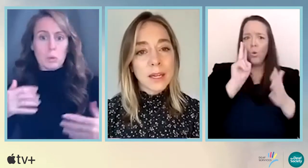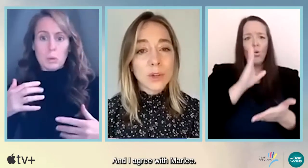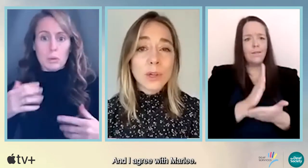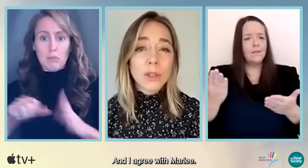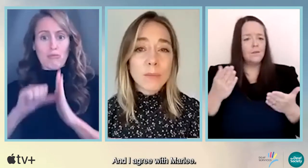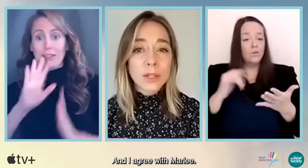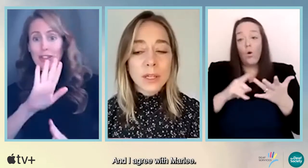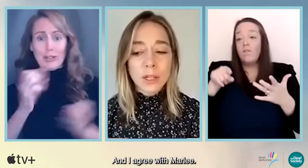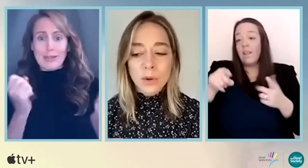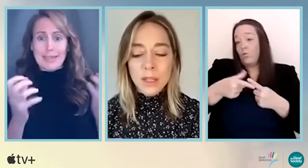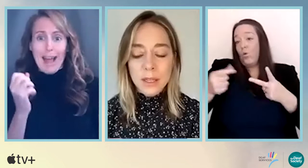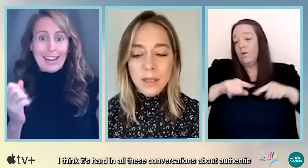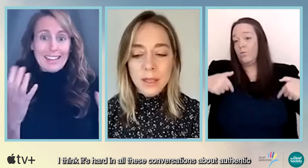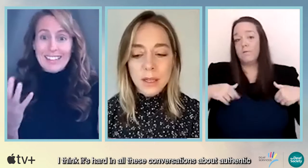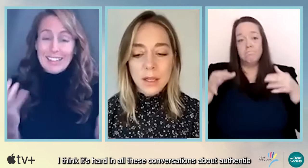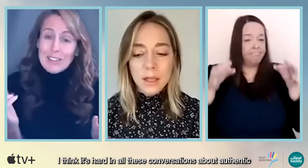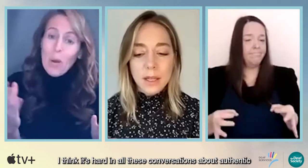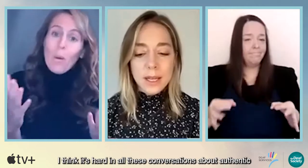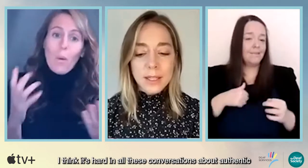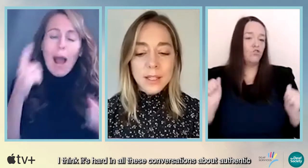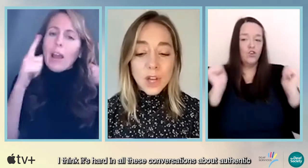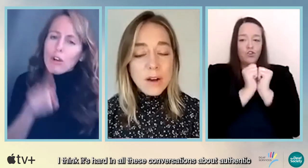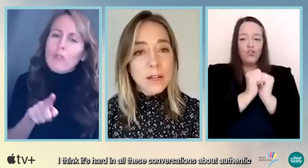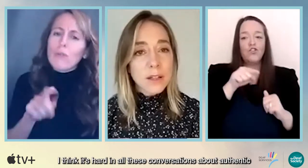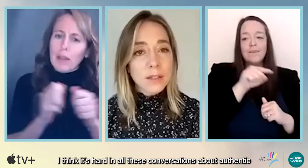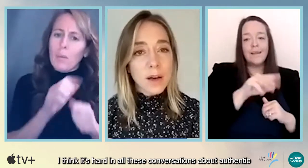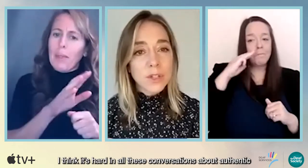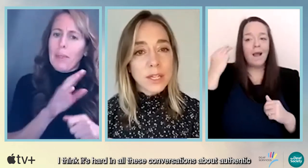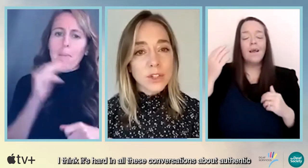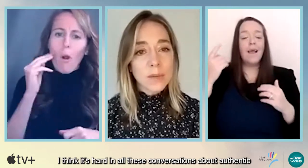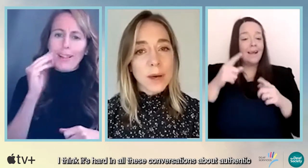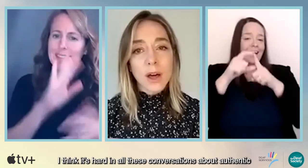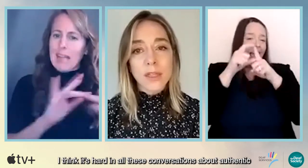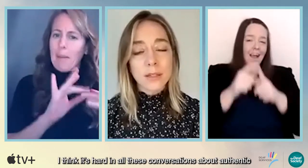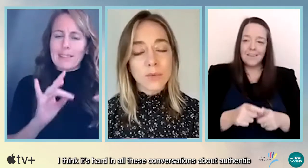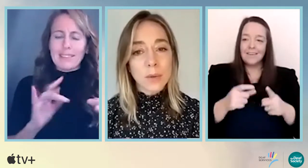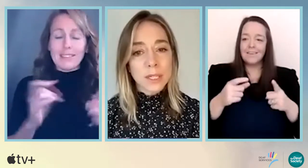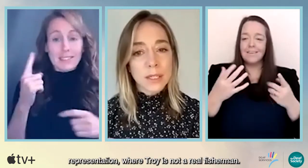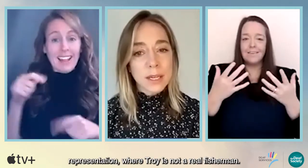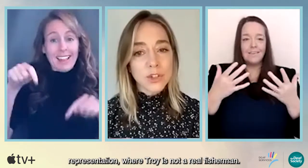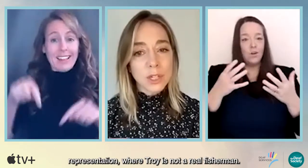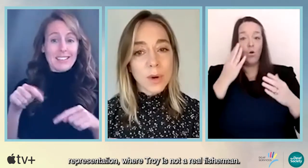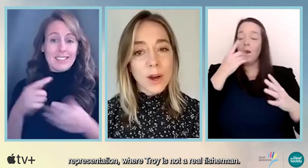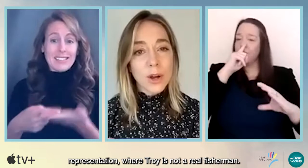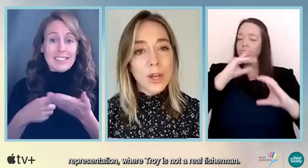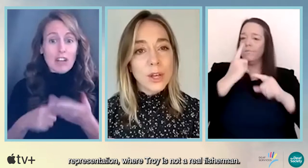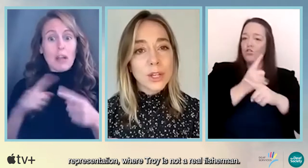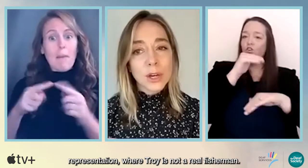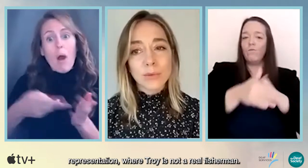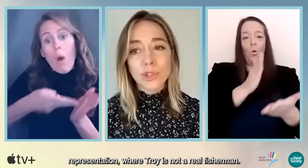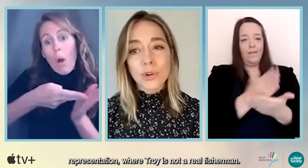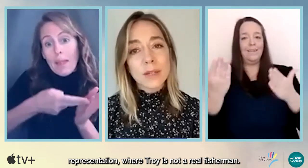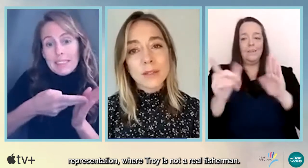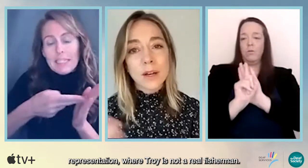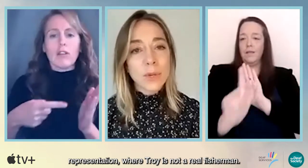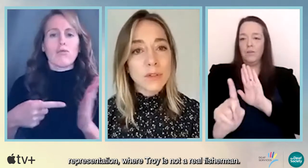made. And I agree with Marley, you know, I think it's hard in all these conversations about authentic representation, where, you